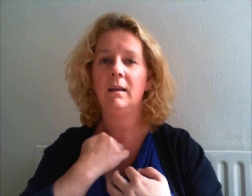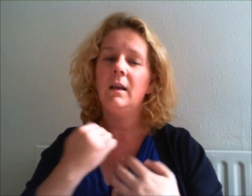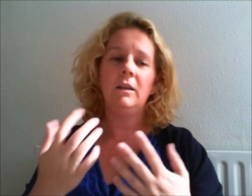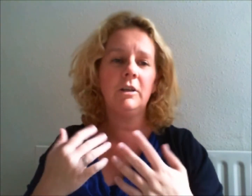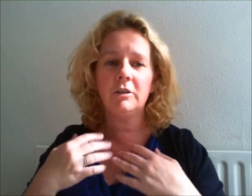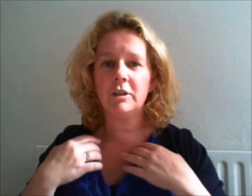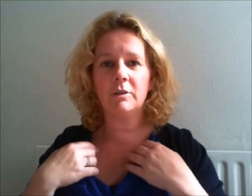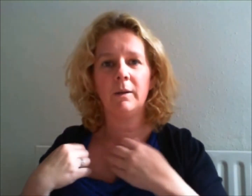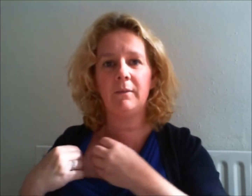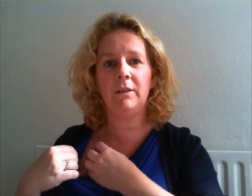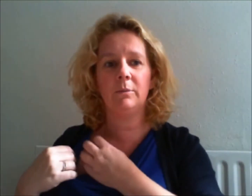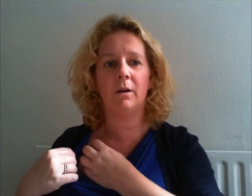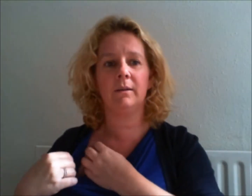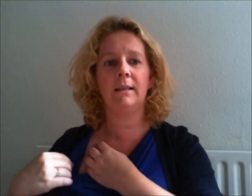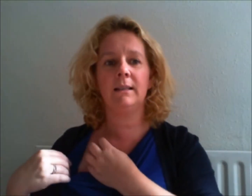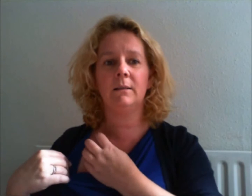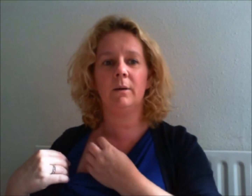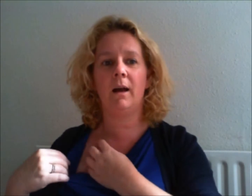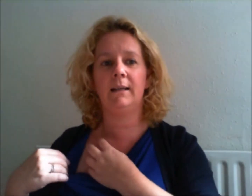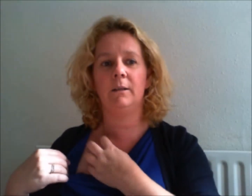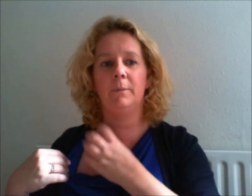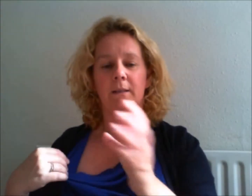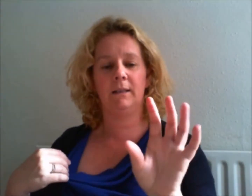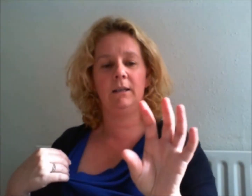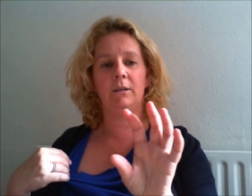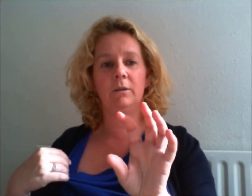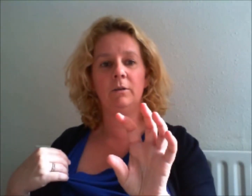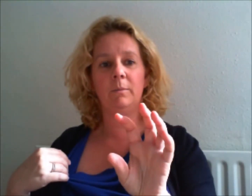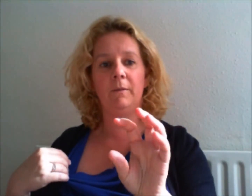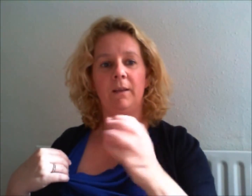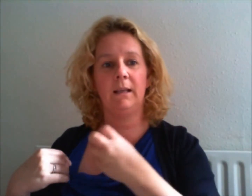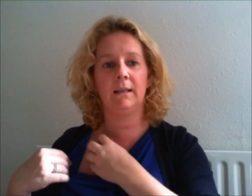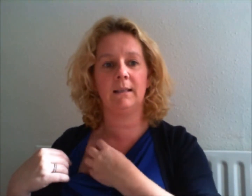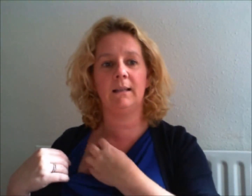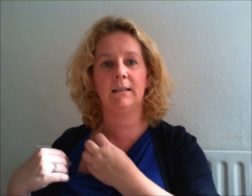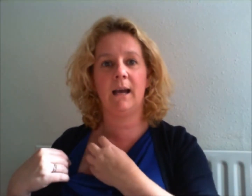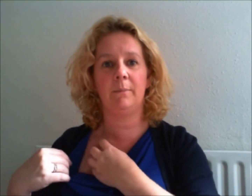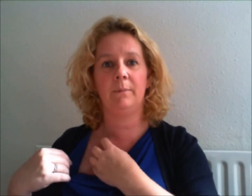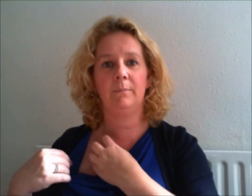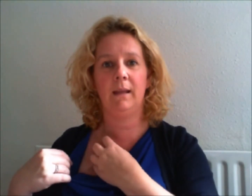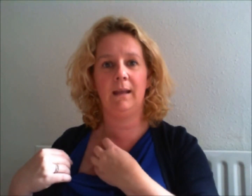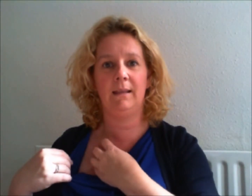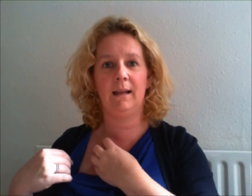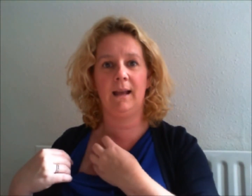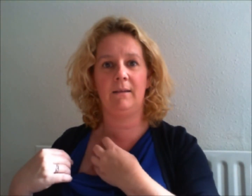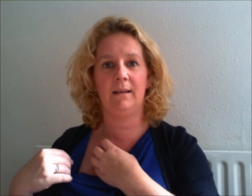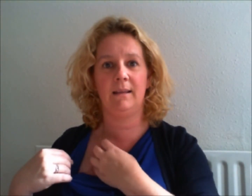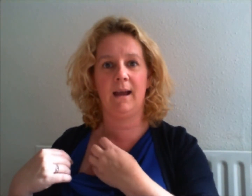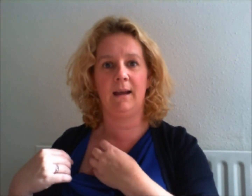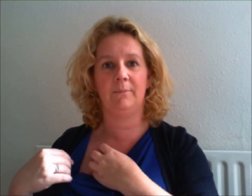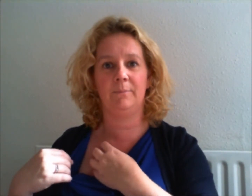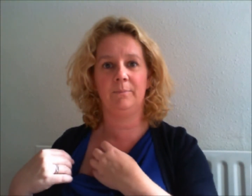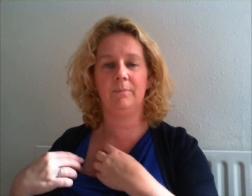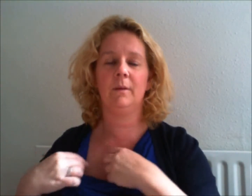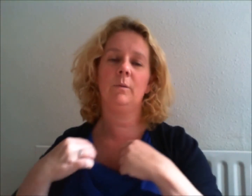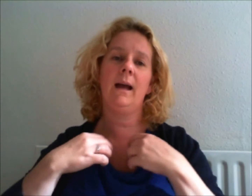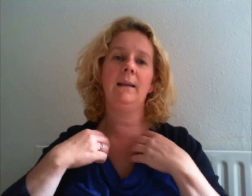You can choose whatever you want. This is what I do personally. use all of my fingers and tap in that area there. Okay.